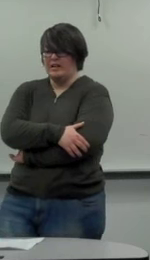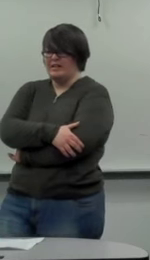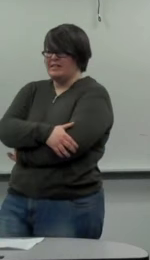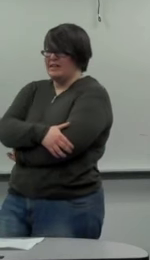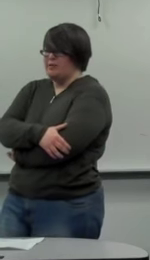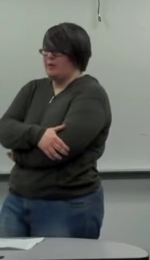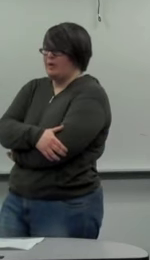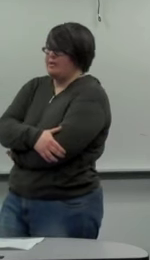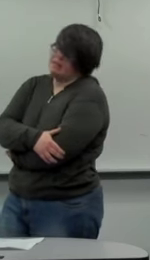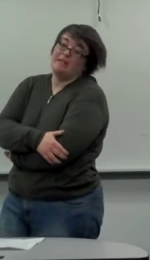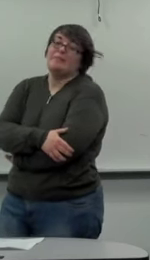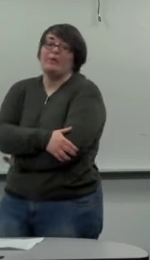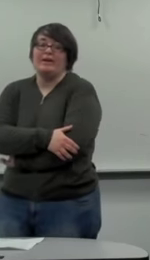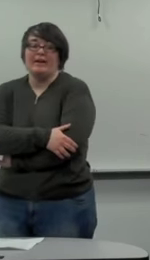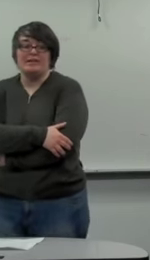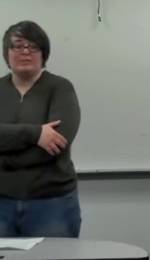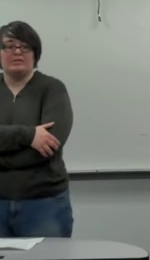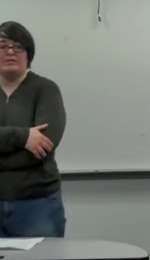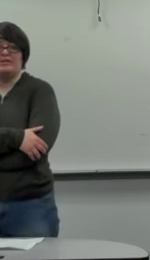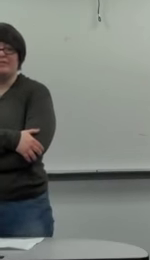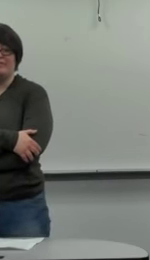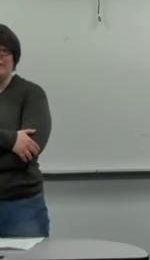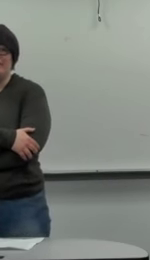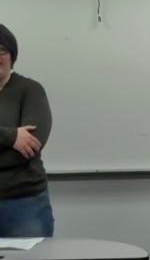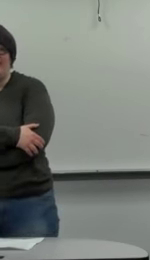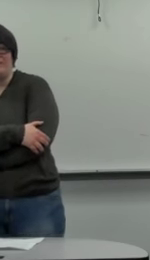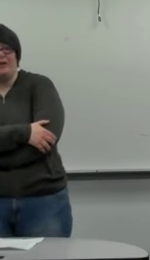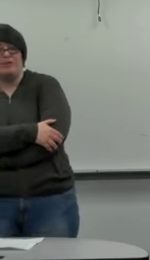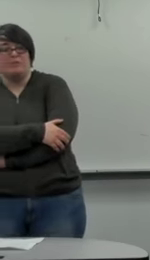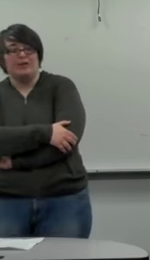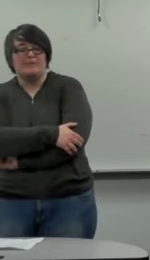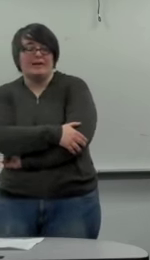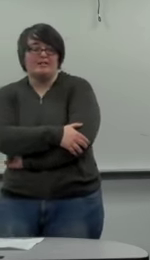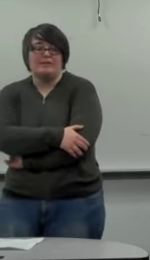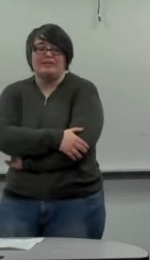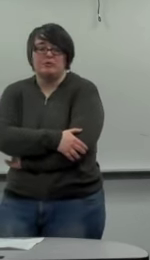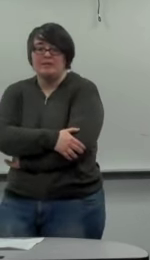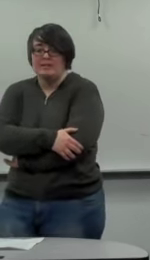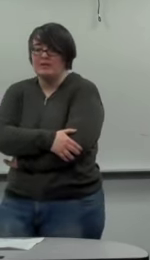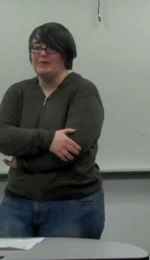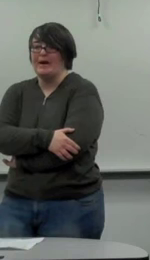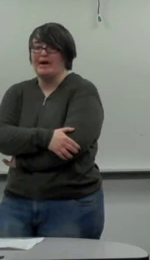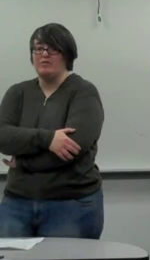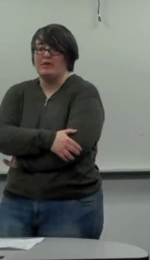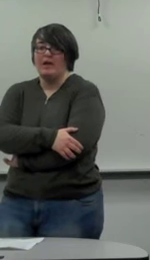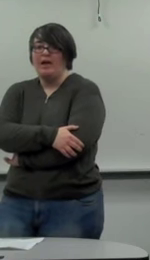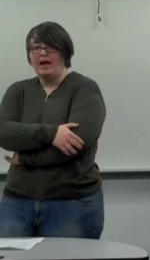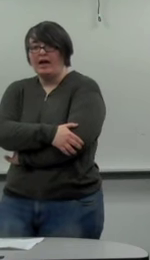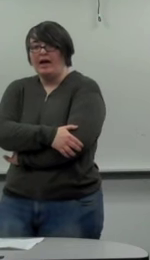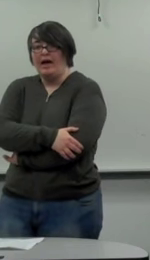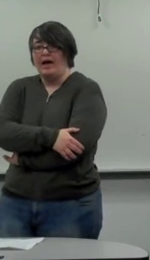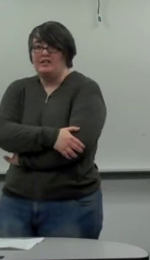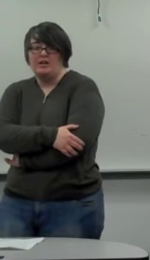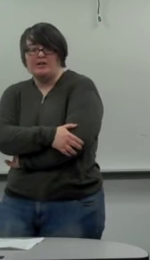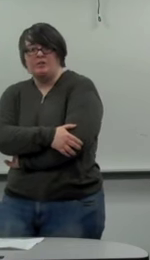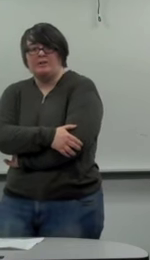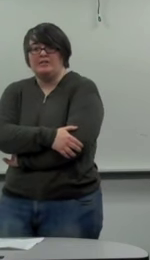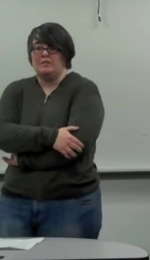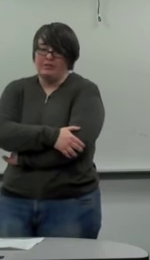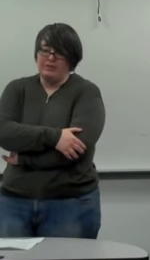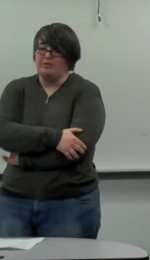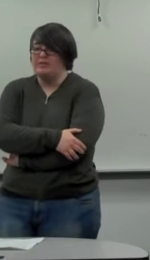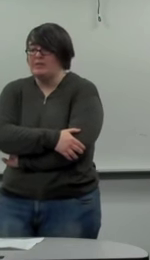In the United States, probably 10.8 percent of people have toxoplasm antibodies, which means that you have had